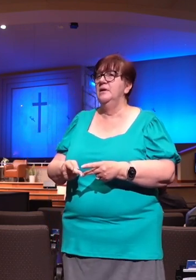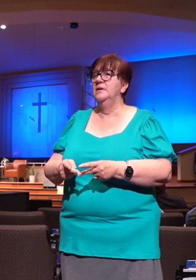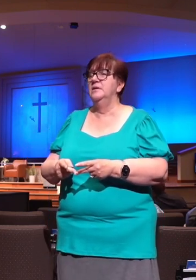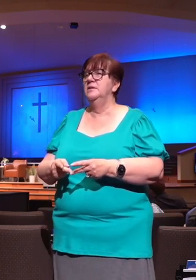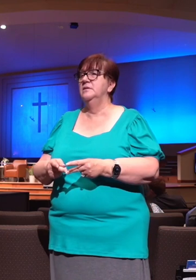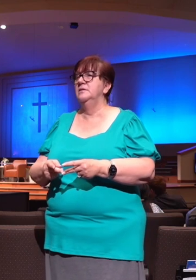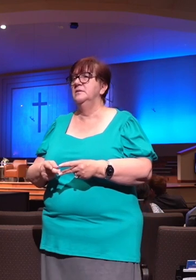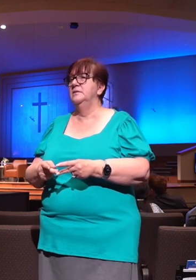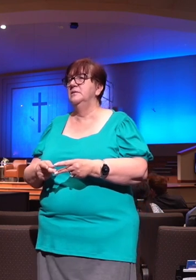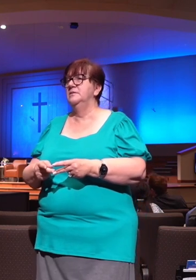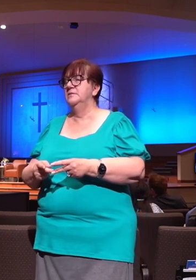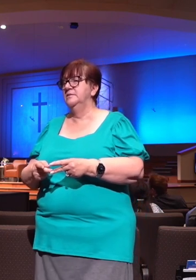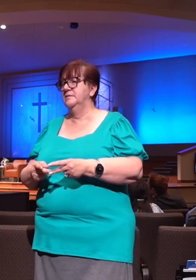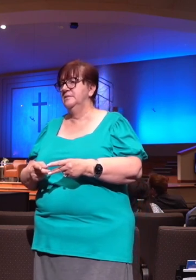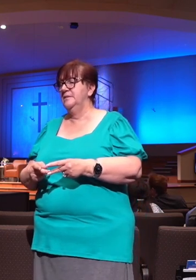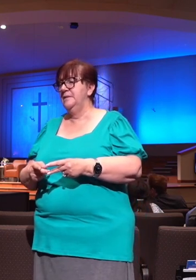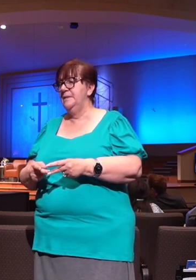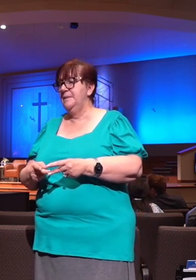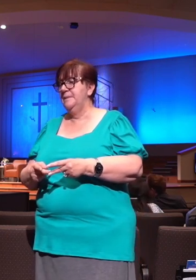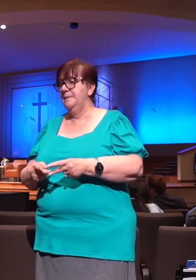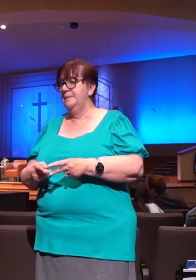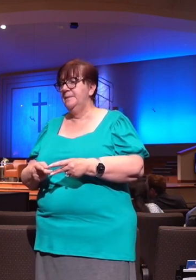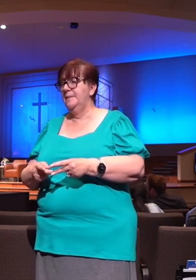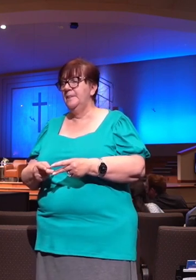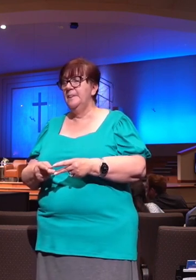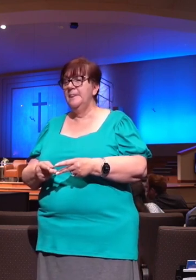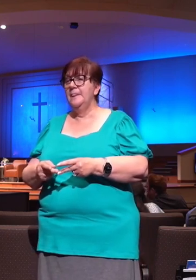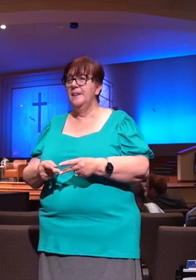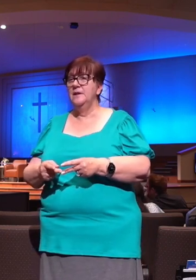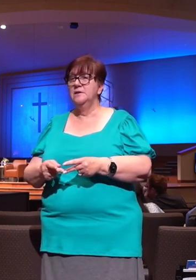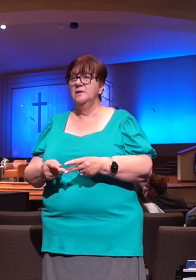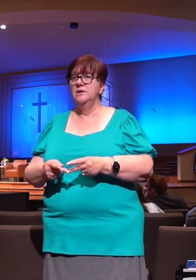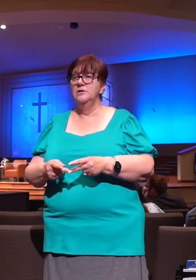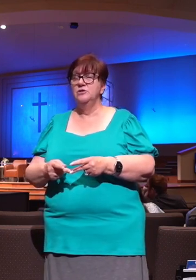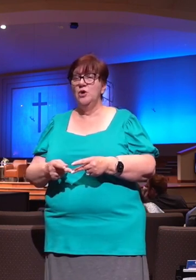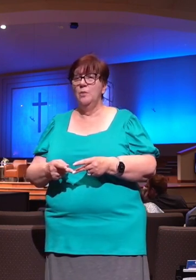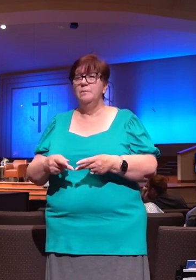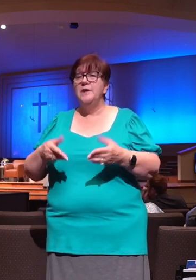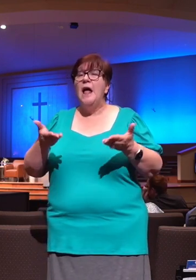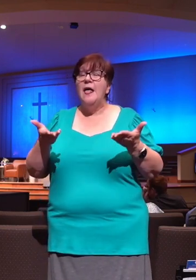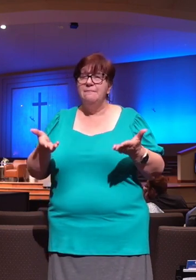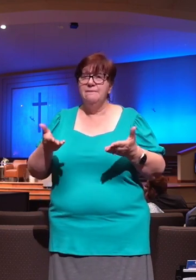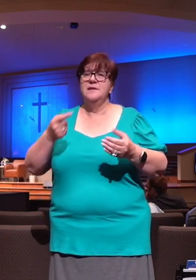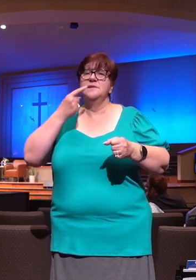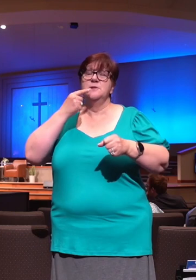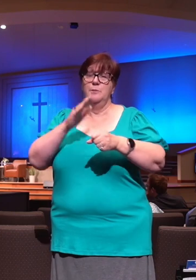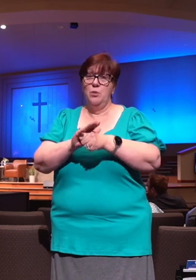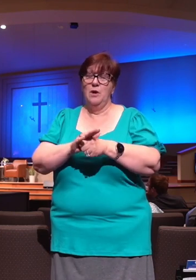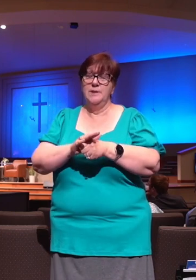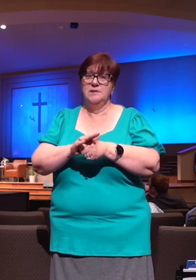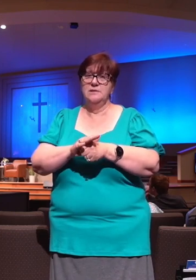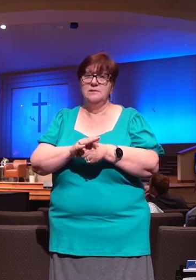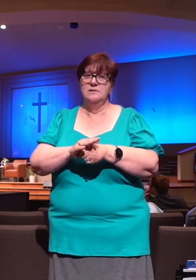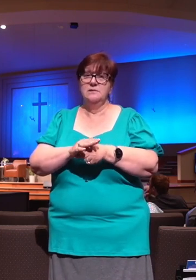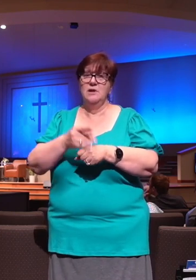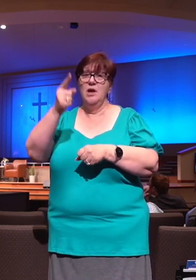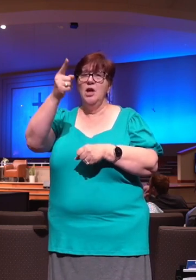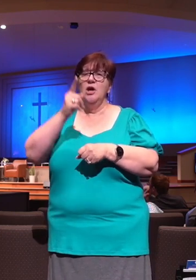tents of the wicked. And here's the promise that I want to leave you with, is that God doesn't promise us just